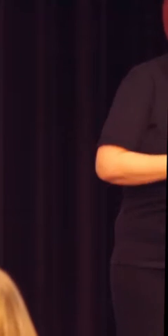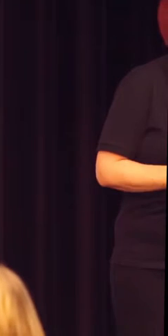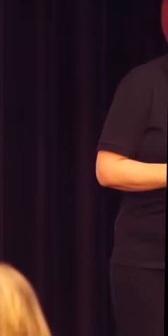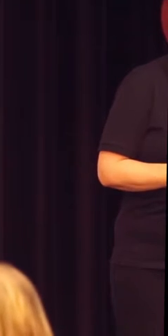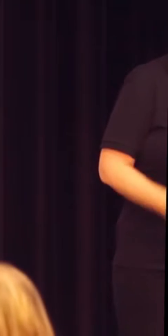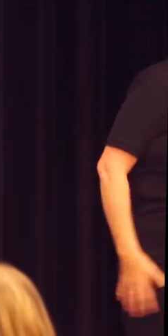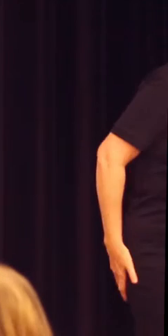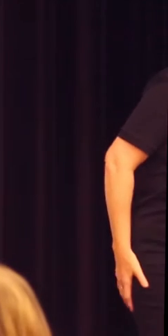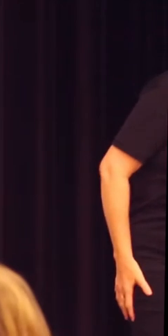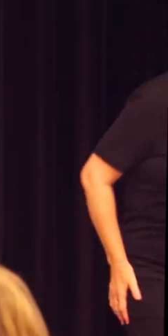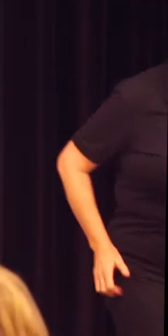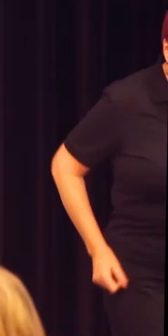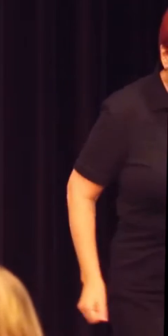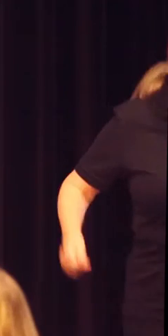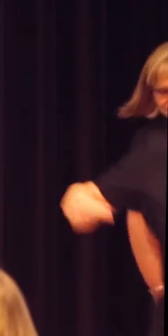design.